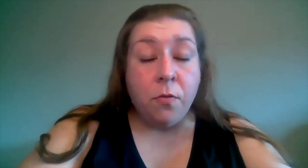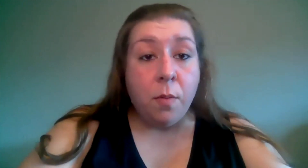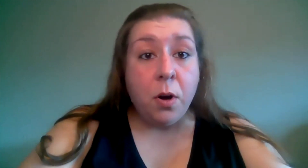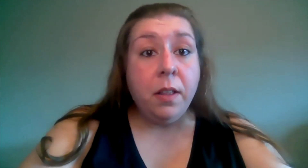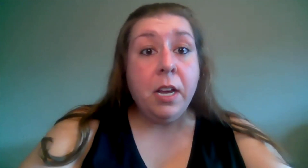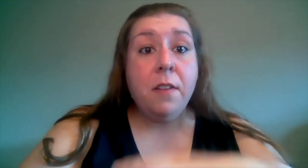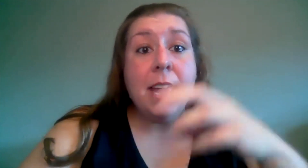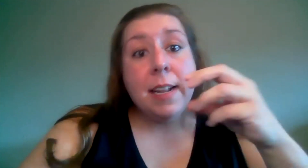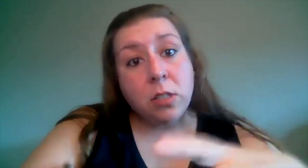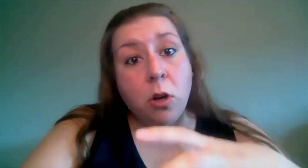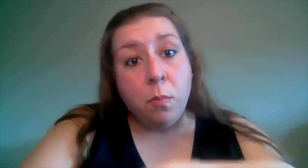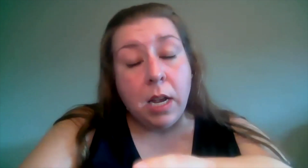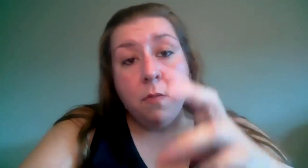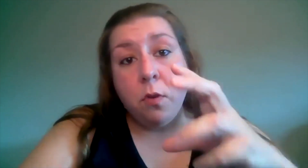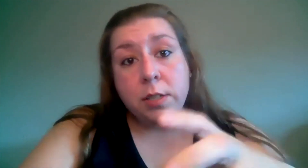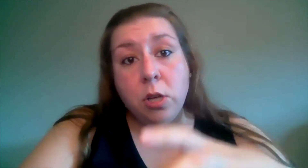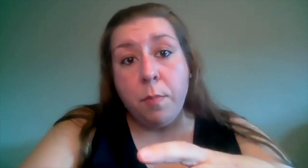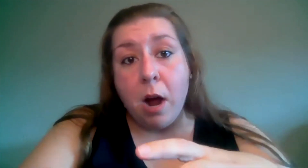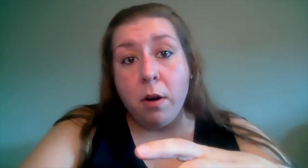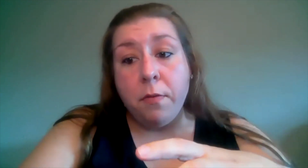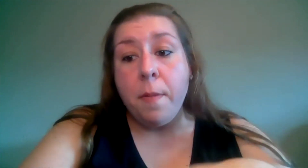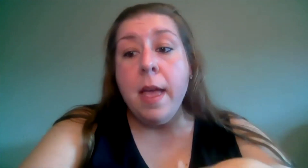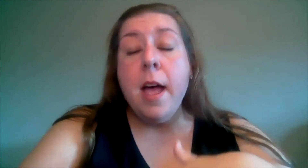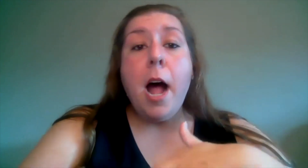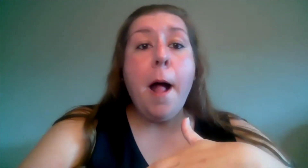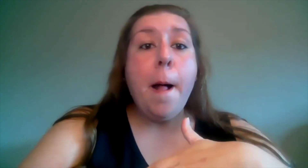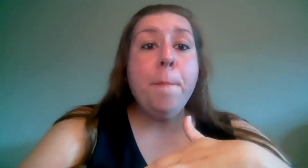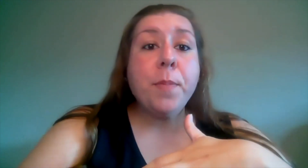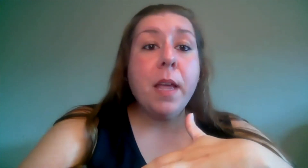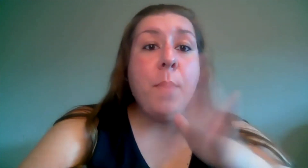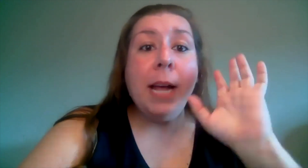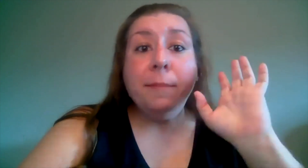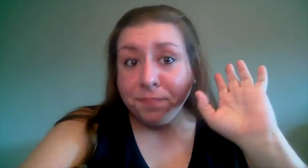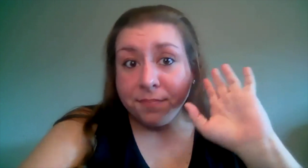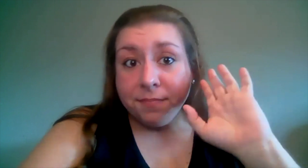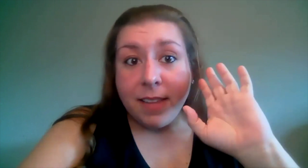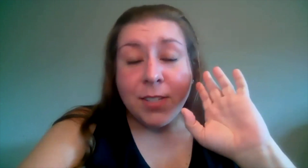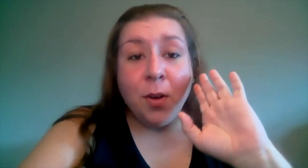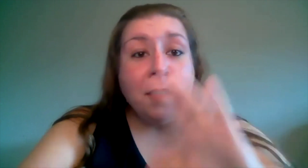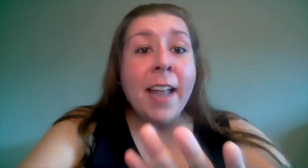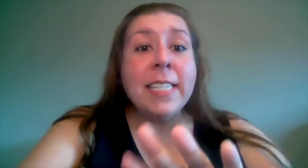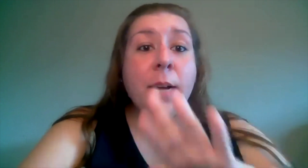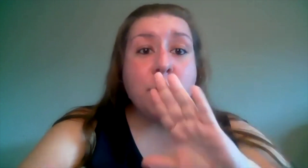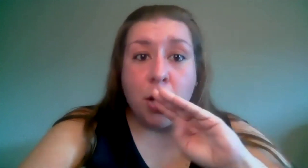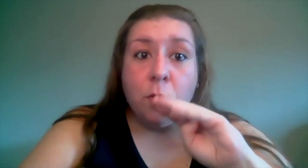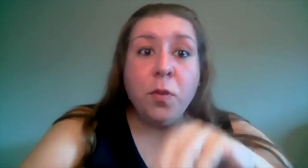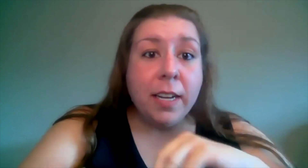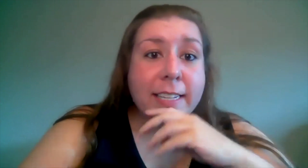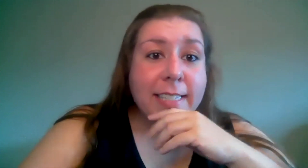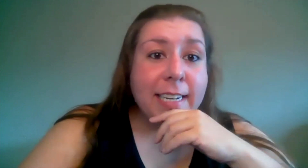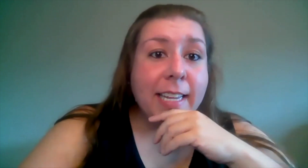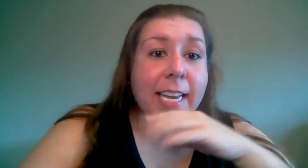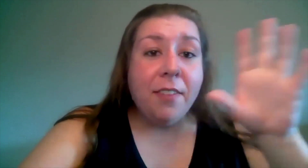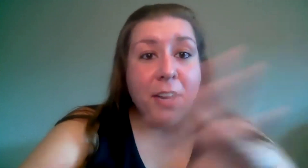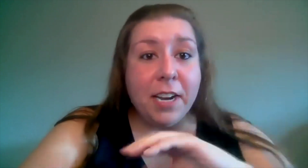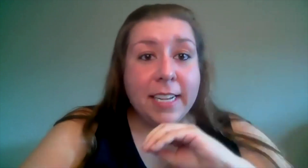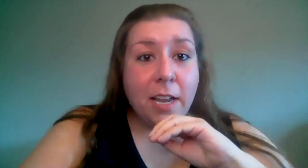from earlier that is so meaningful and so powerful um but so a lot of times though realistically if there is